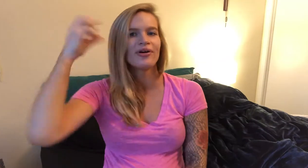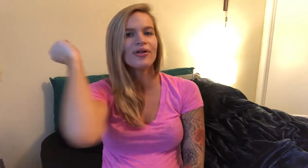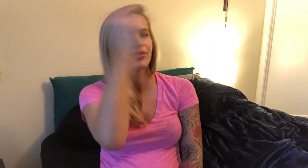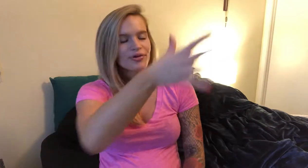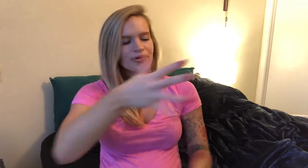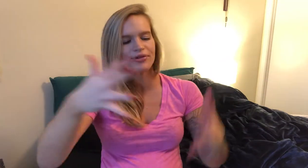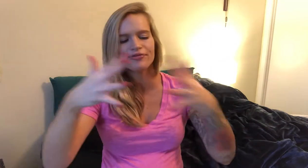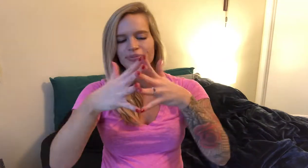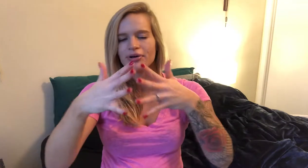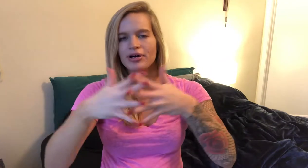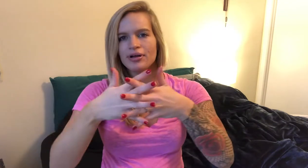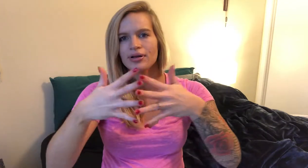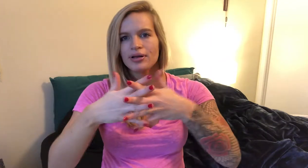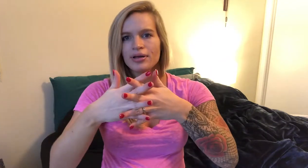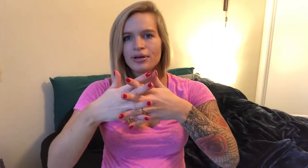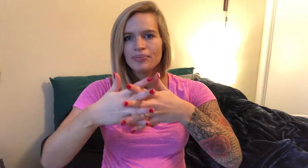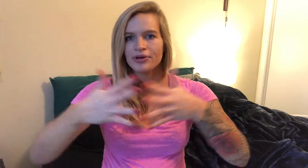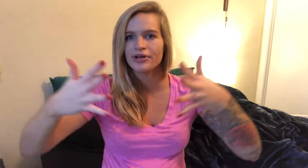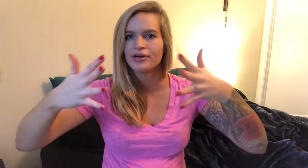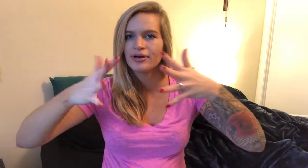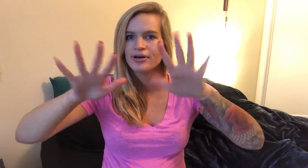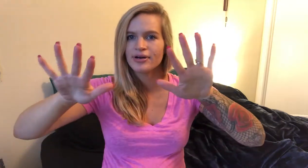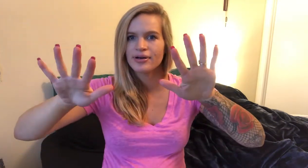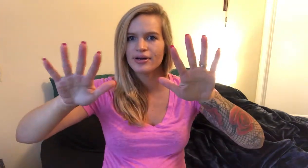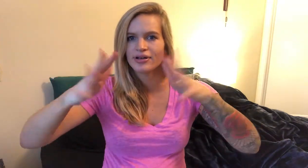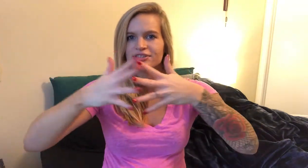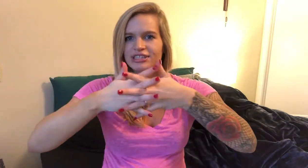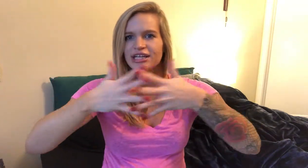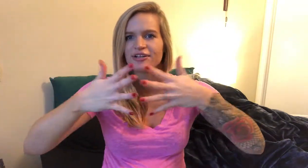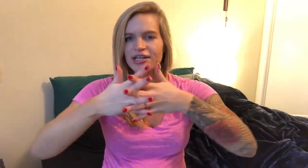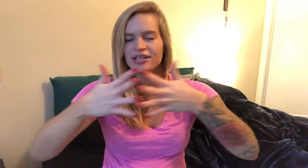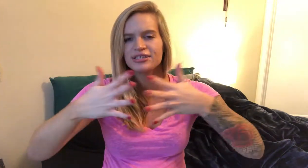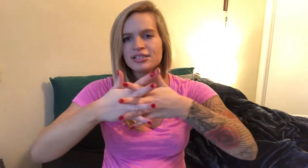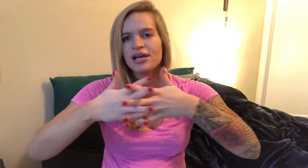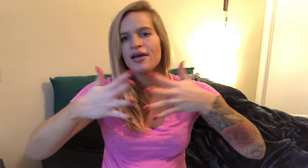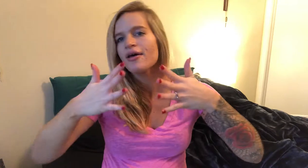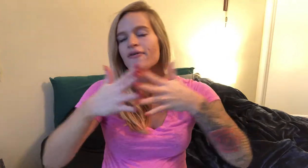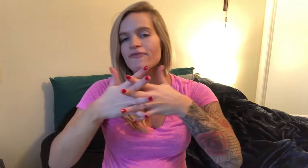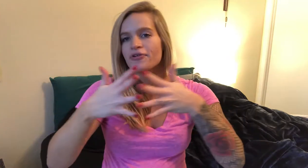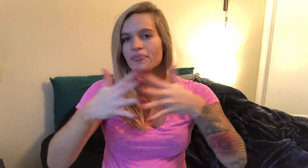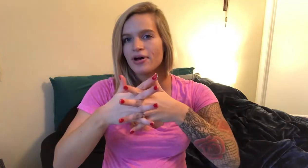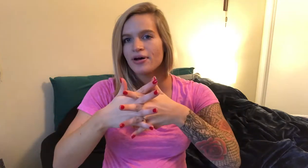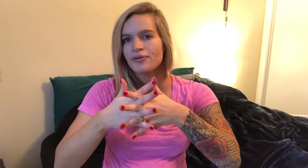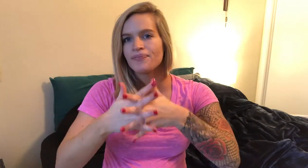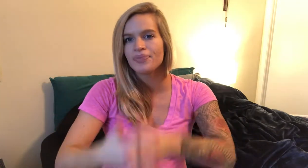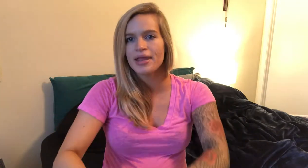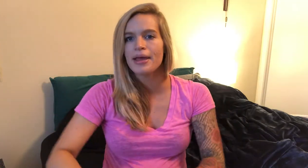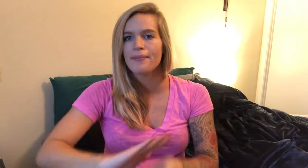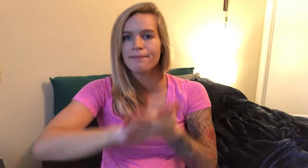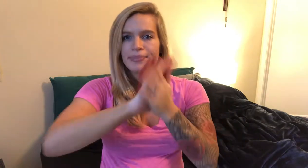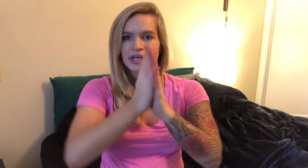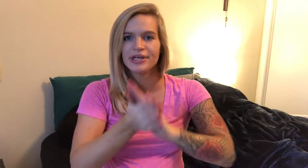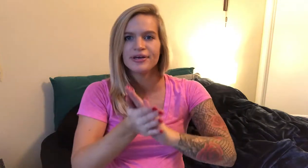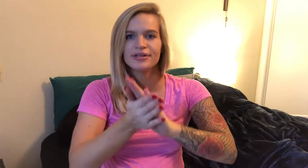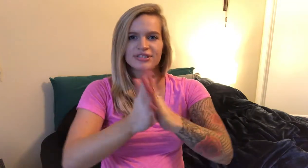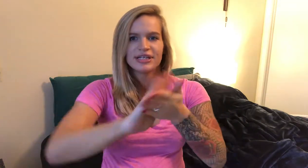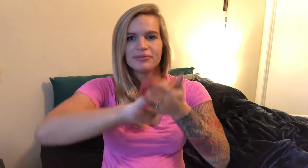throw the football put your knuckles together like this football and be so I did